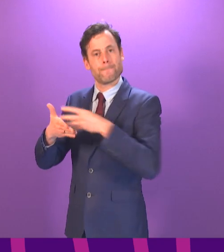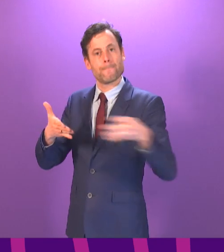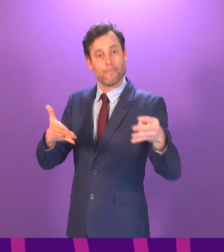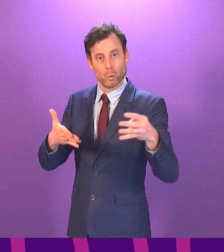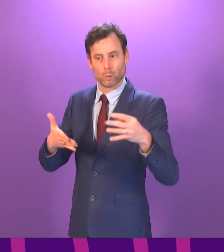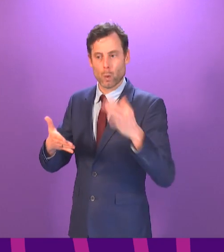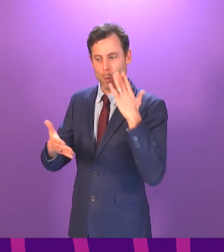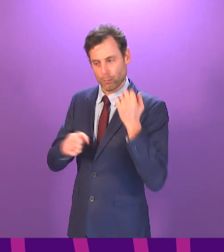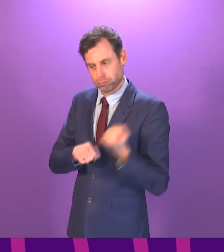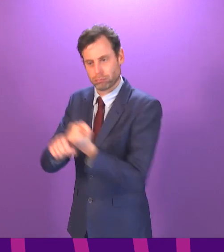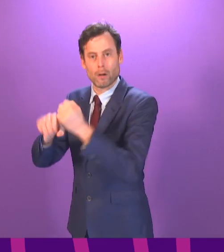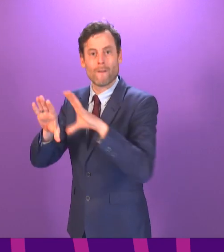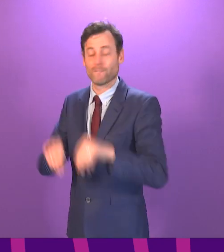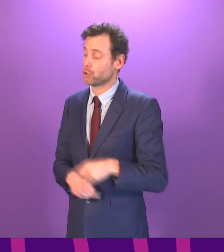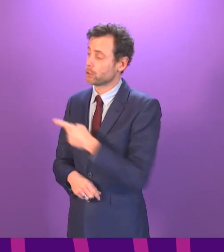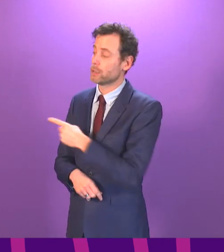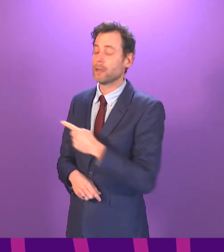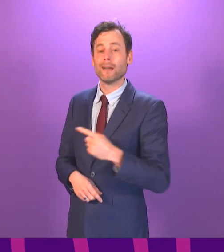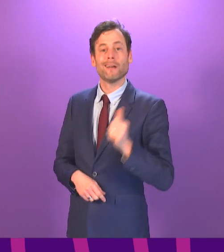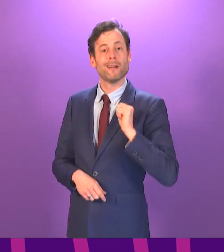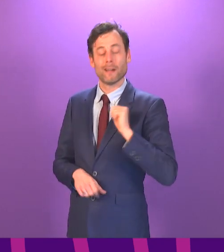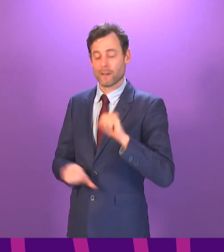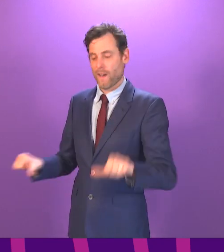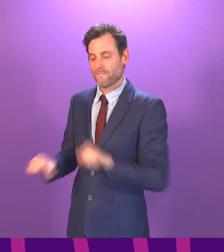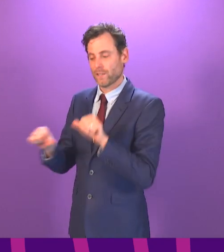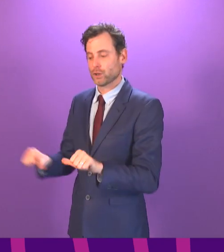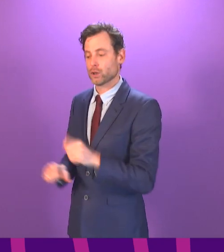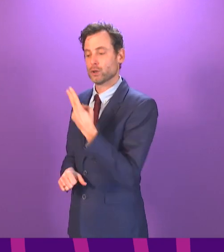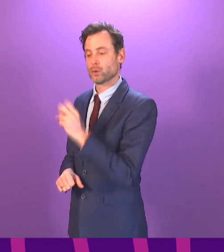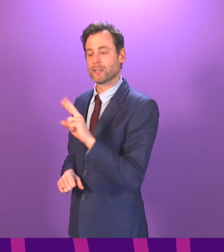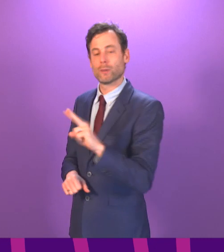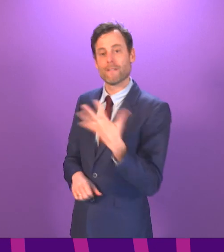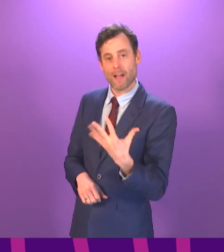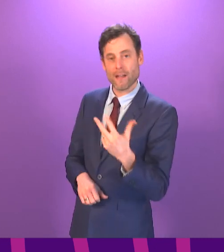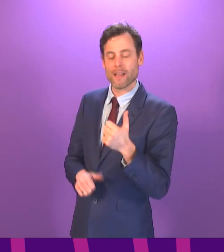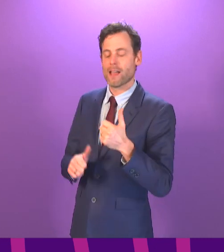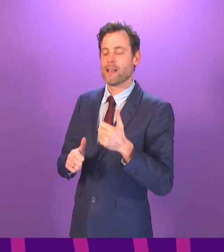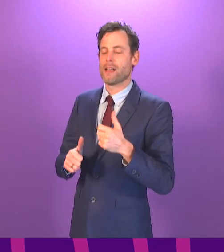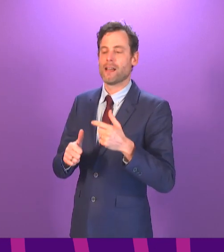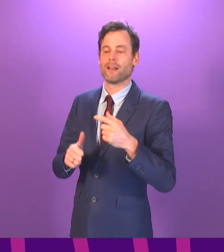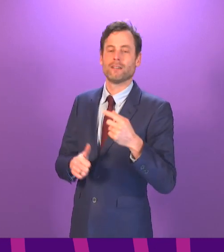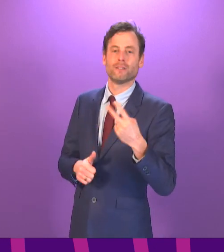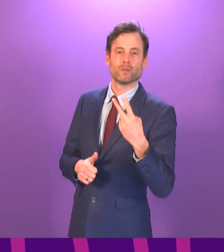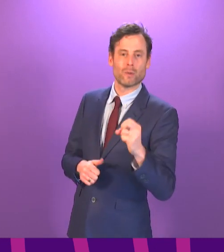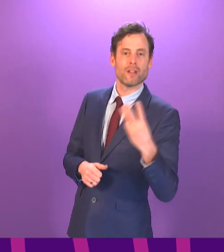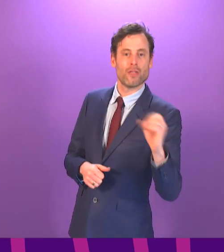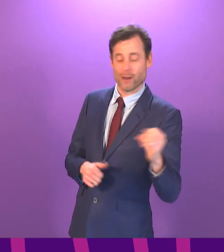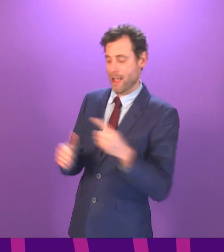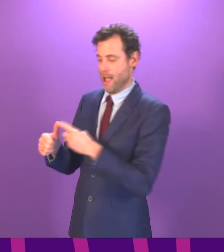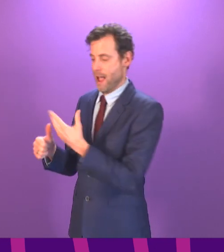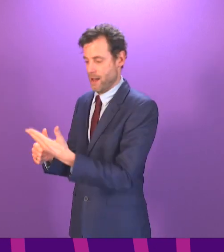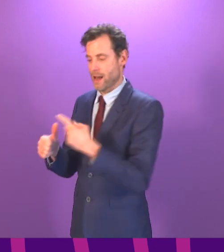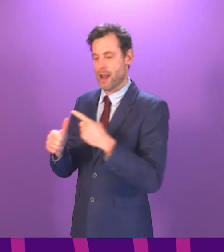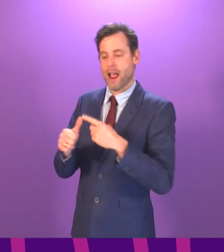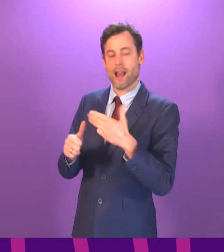The pledges to complete work by 2025 and 2030 for the A9 and A96 respectively have been described as ambitious